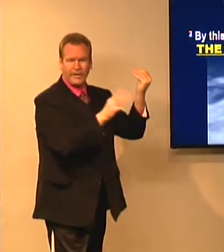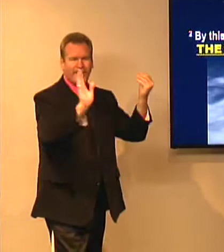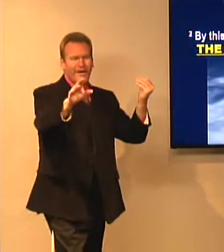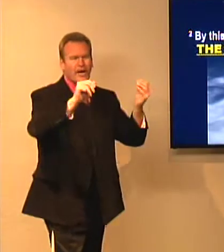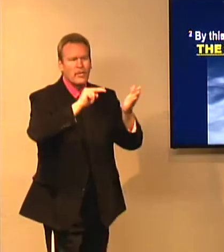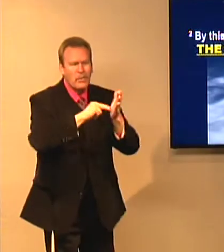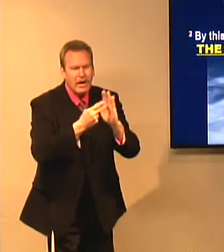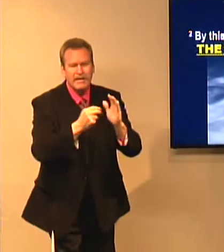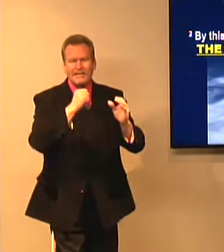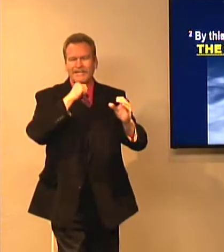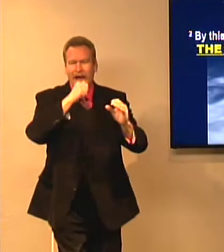fast to this.